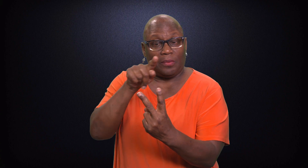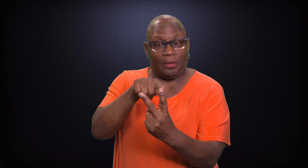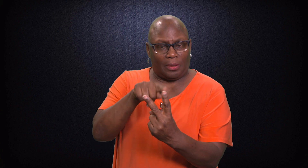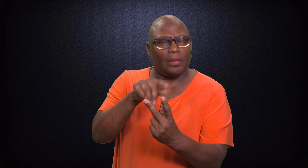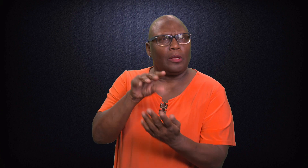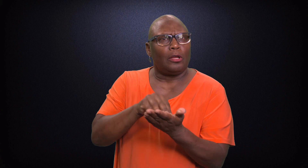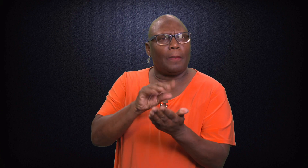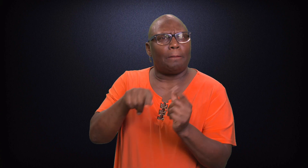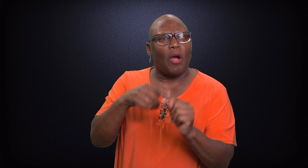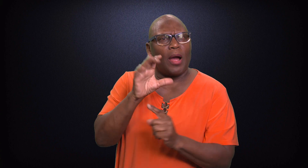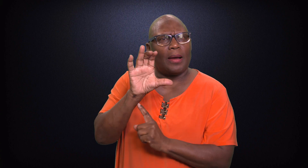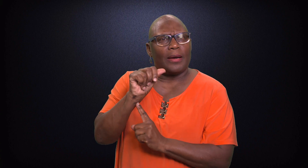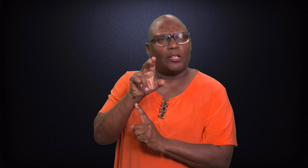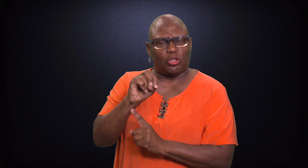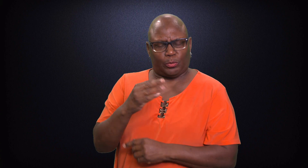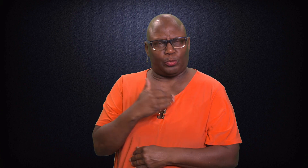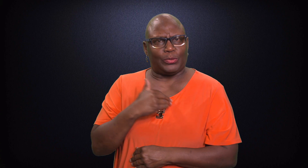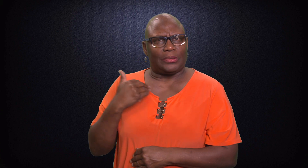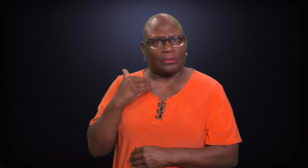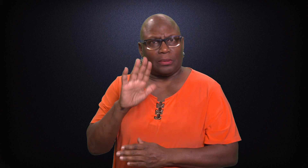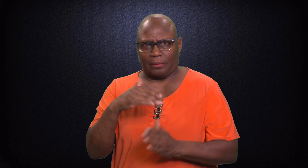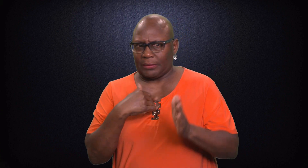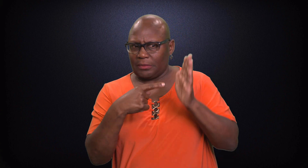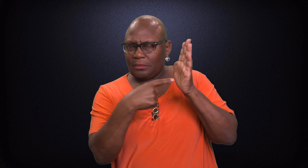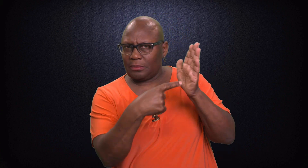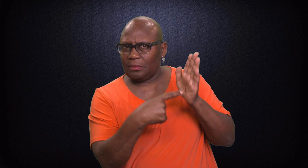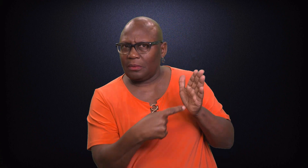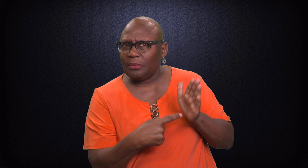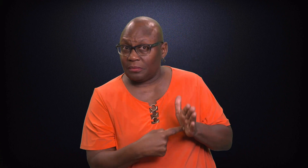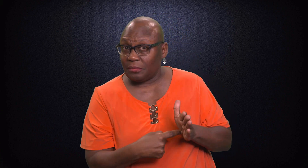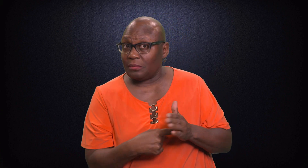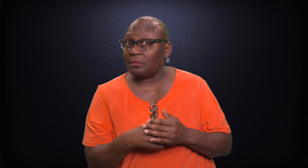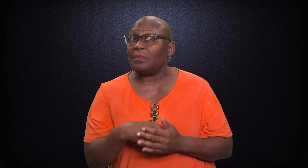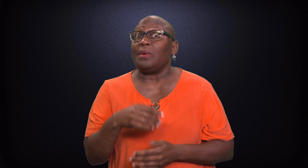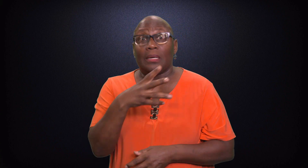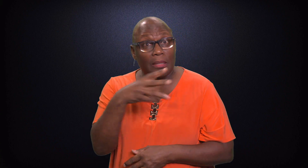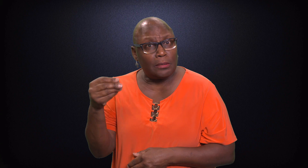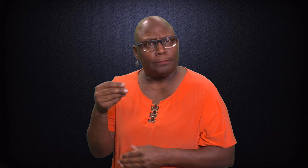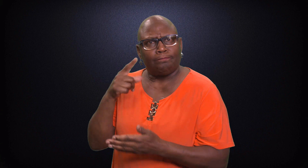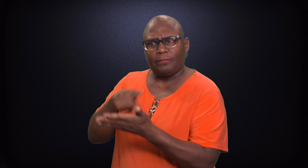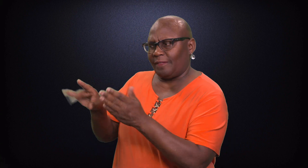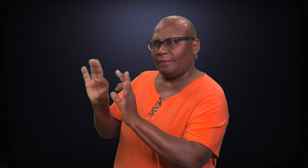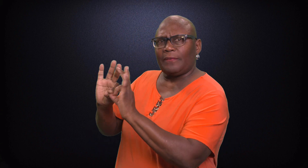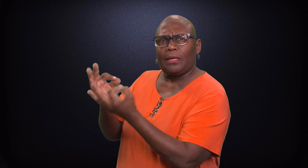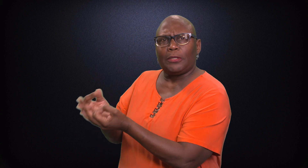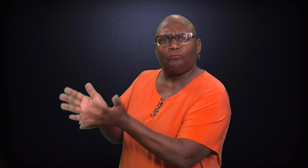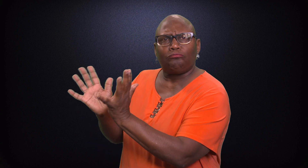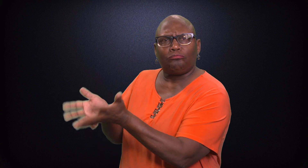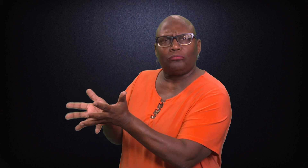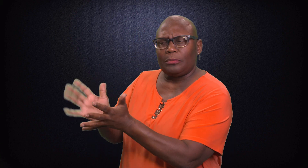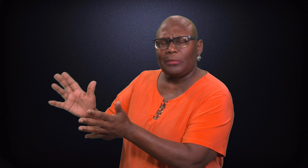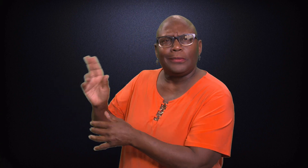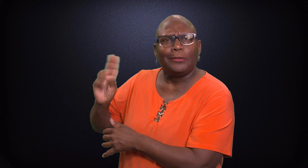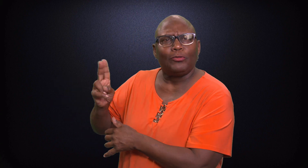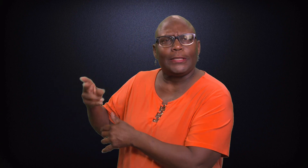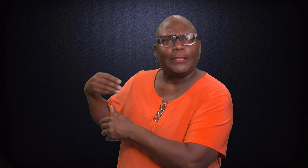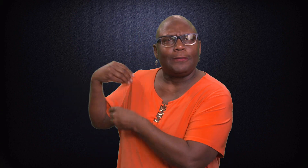You can discuss with family histories and learn more about breast cancer